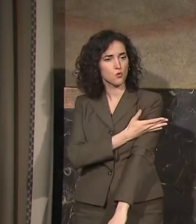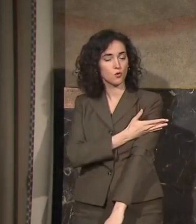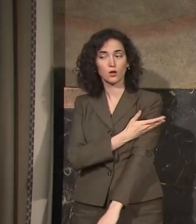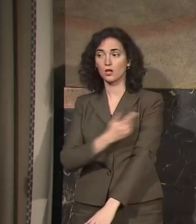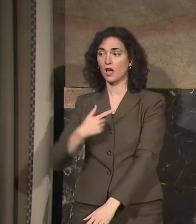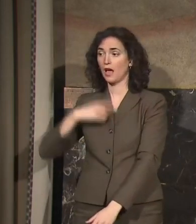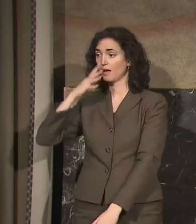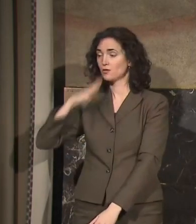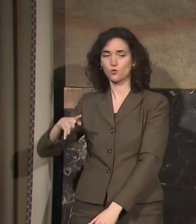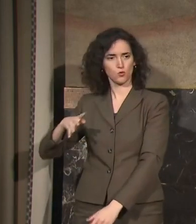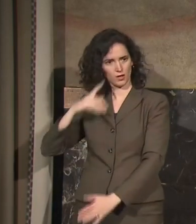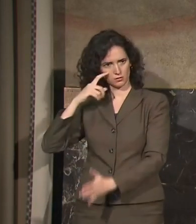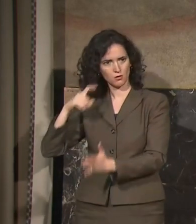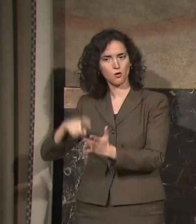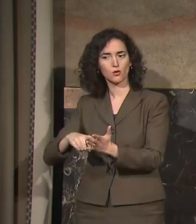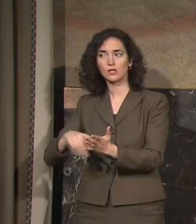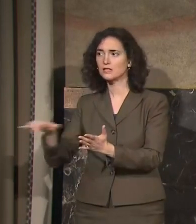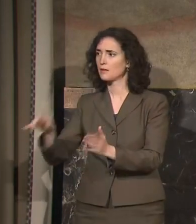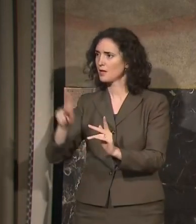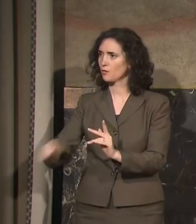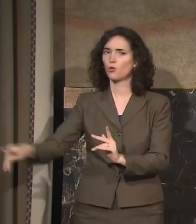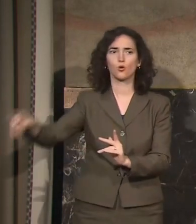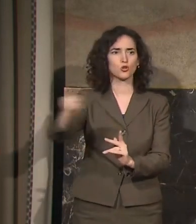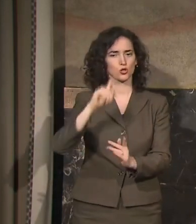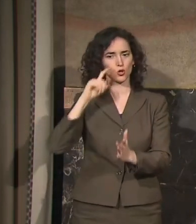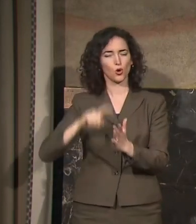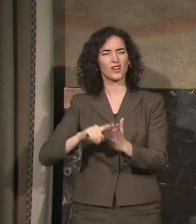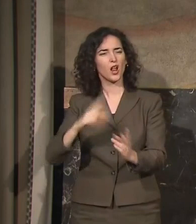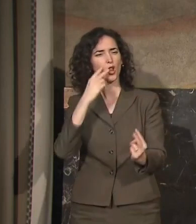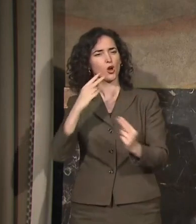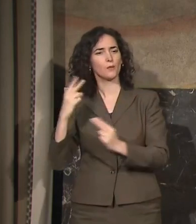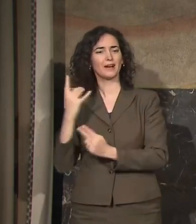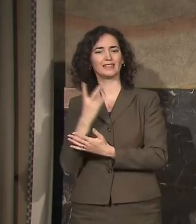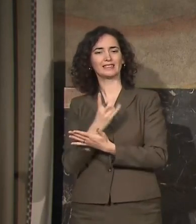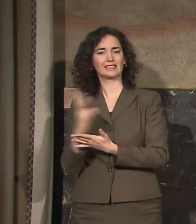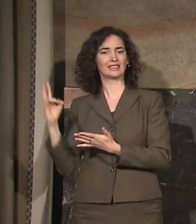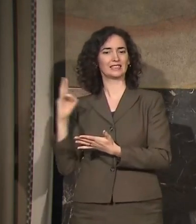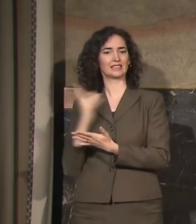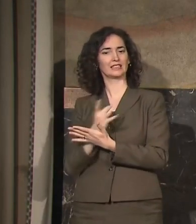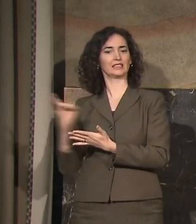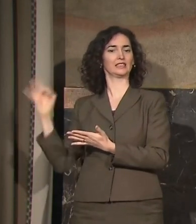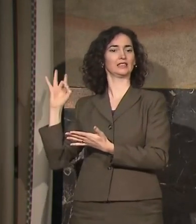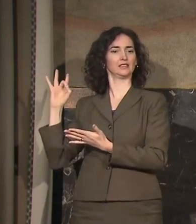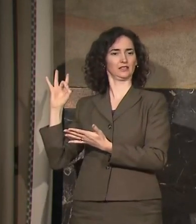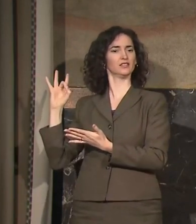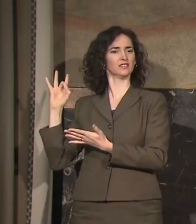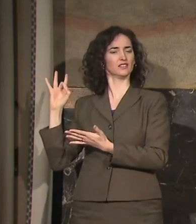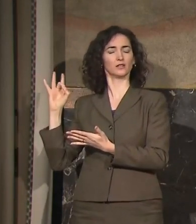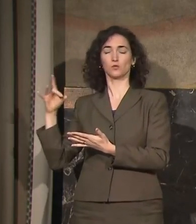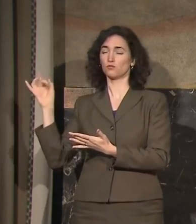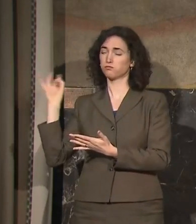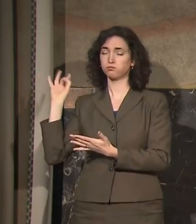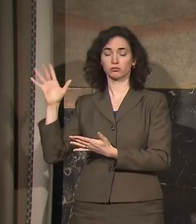Just think back to where we were six or seven weeks ago. And we had the fastest rate of growth of